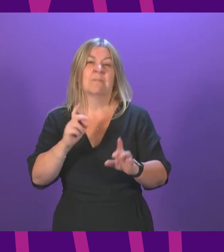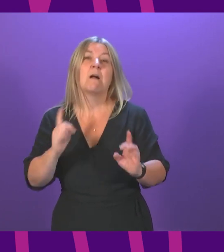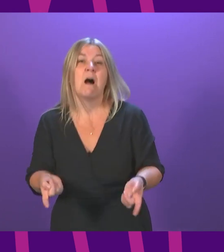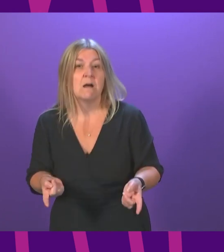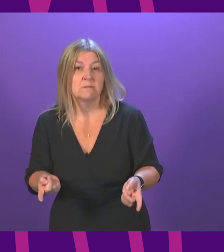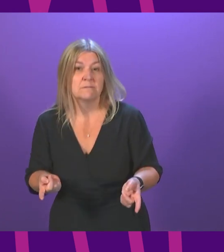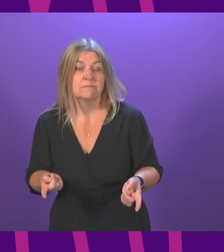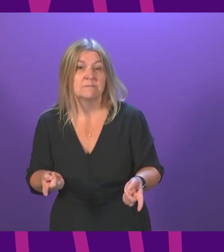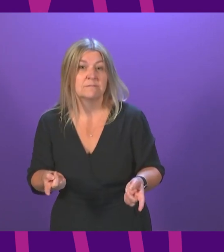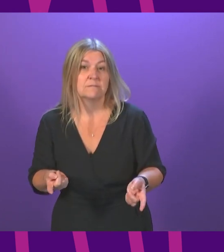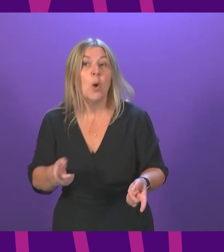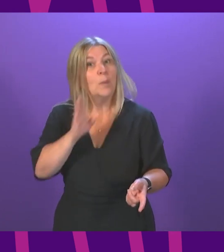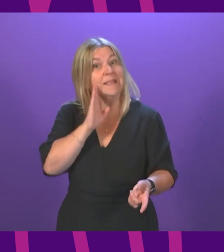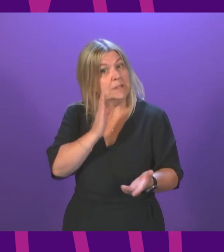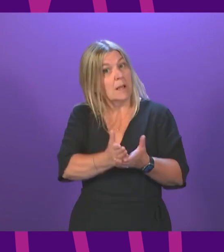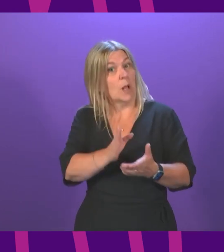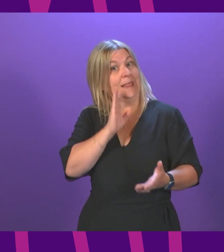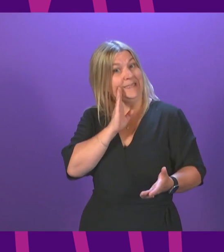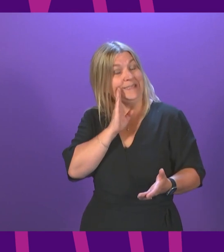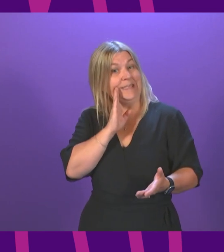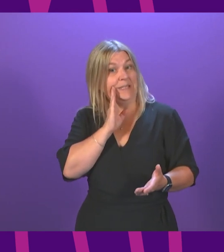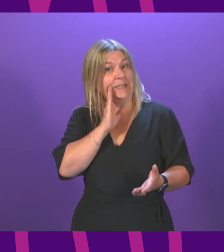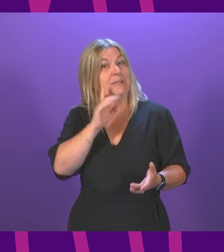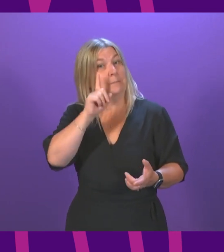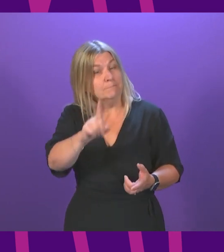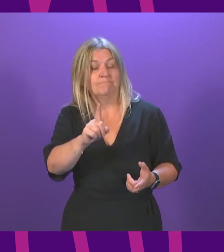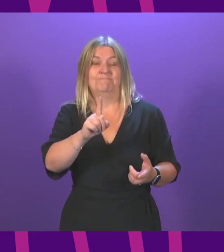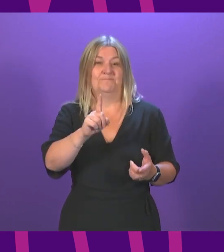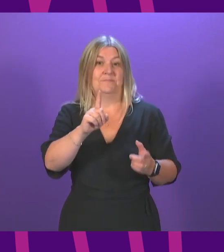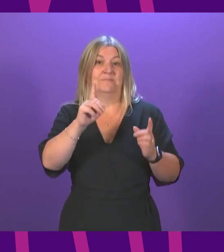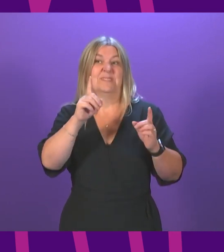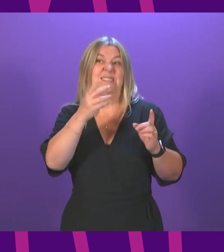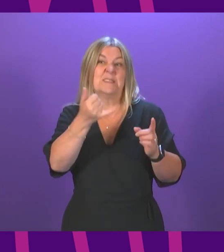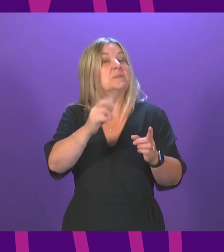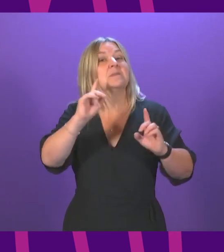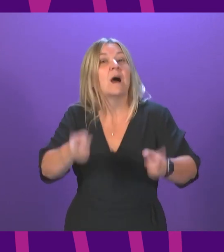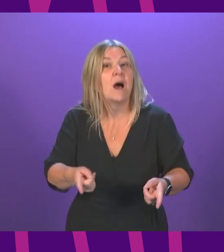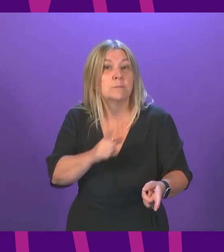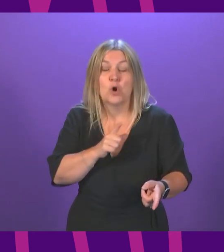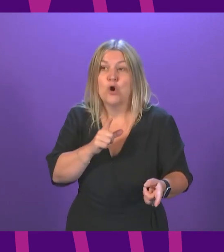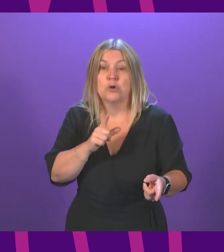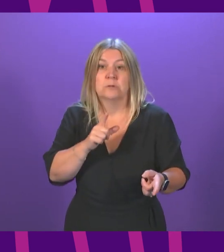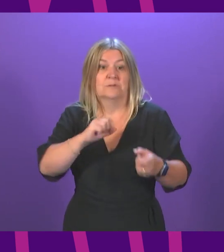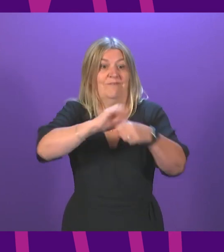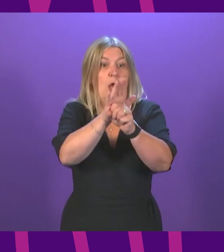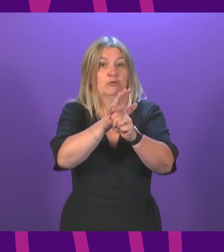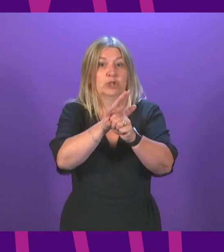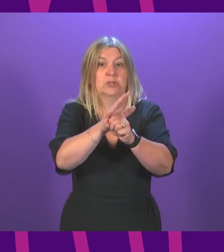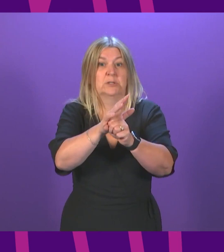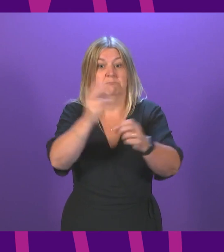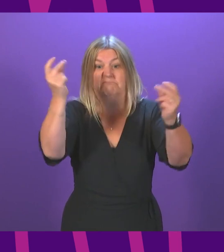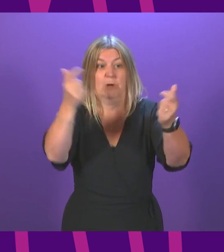is down to the one thing, no matter how much I wish I could, I cannot do. And that is simply magic away this virus.